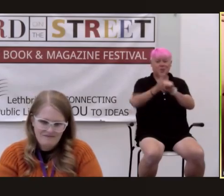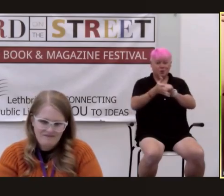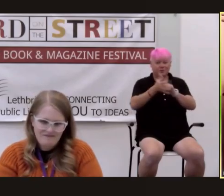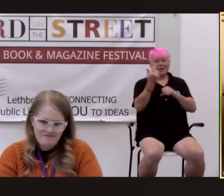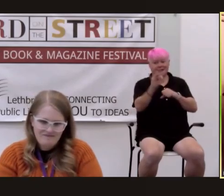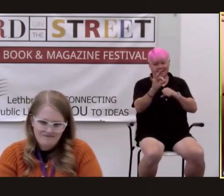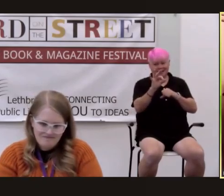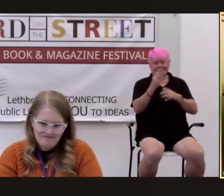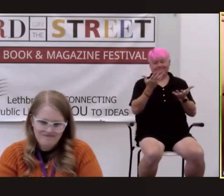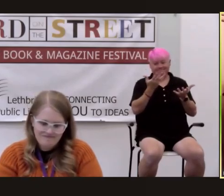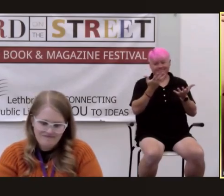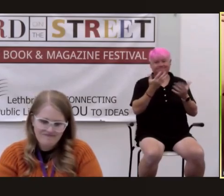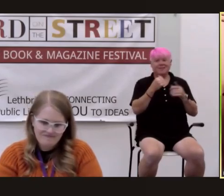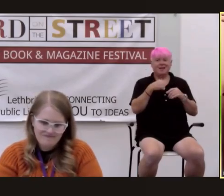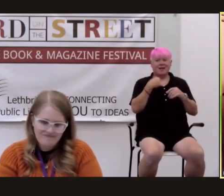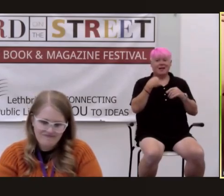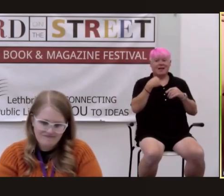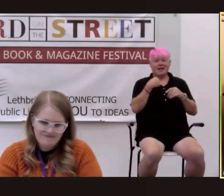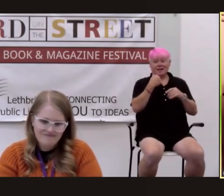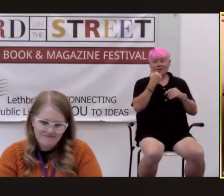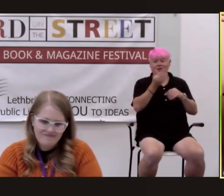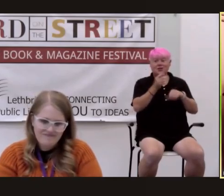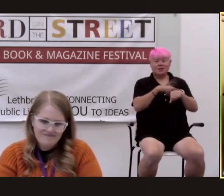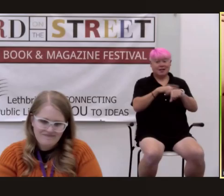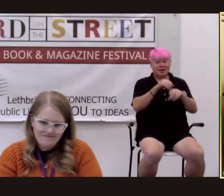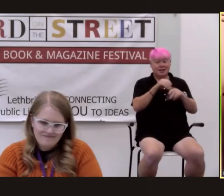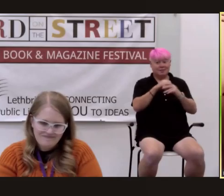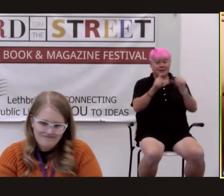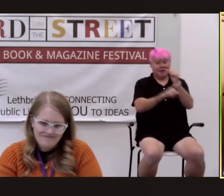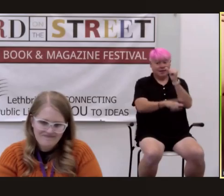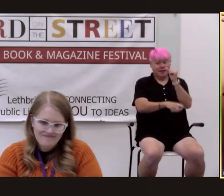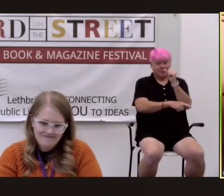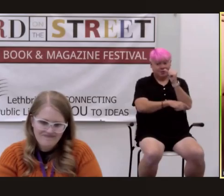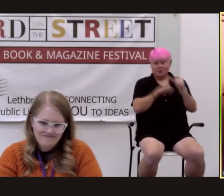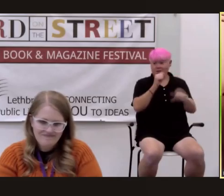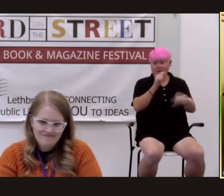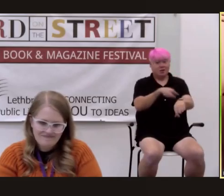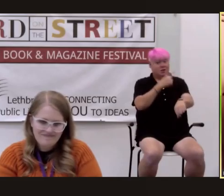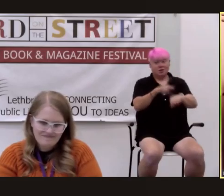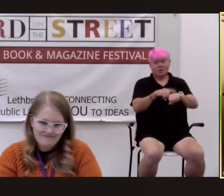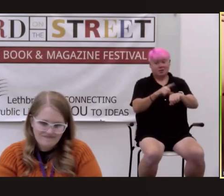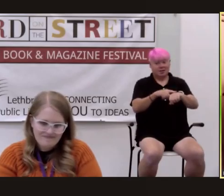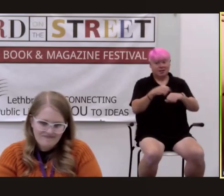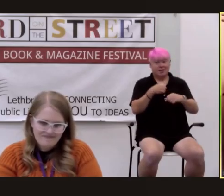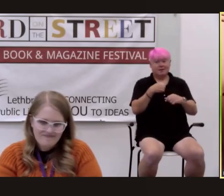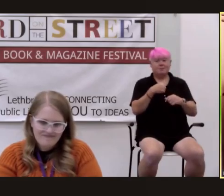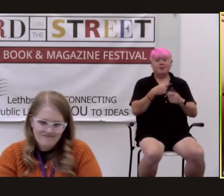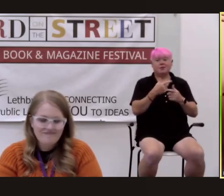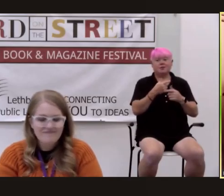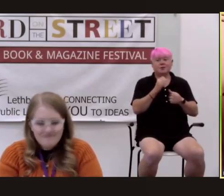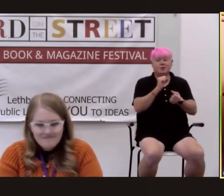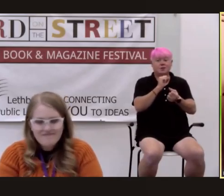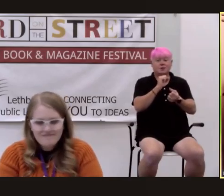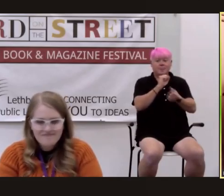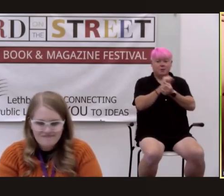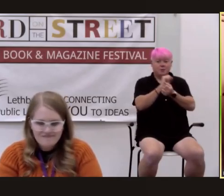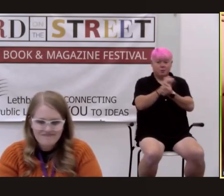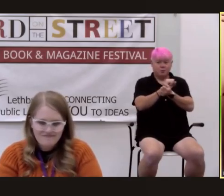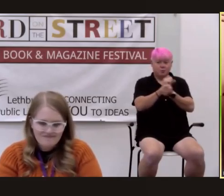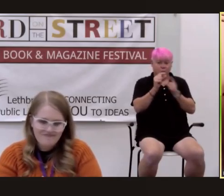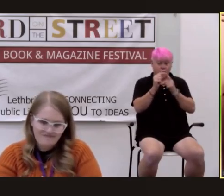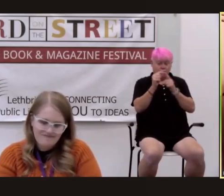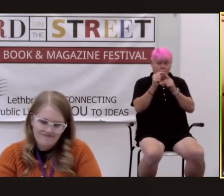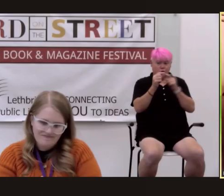time the last time i was in lethbridge which was not that long ago i was at word bridge the annual literary